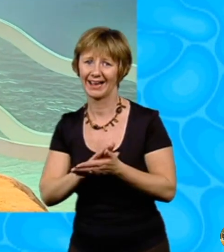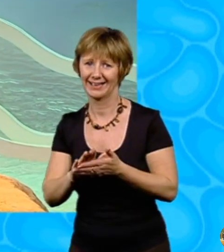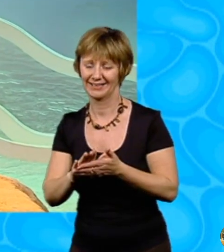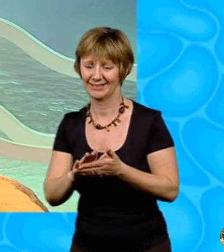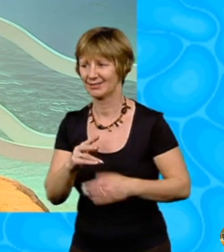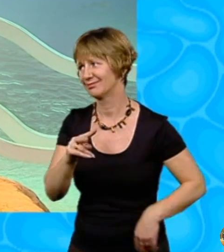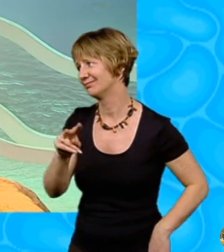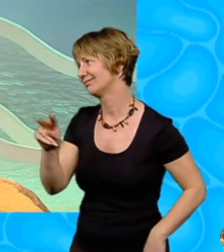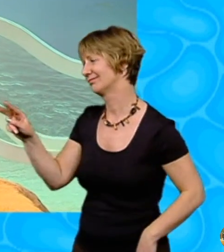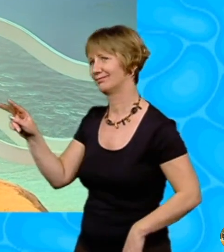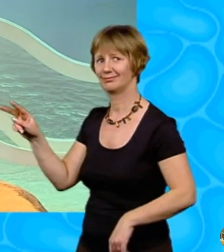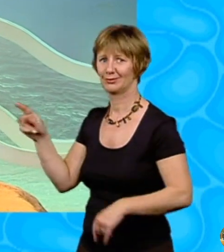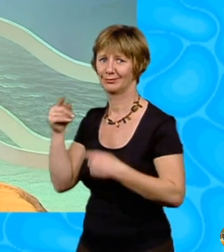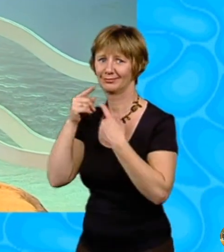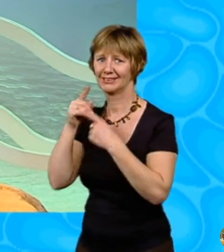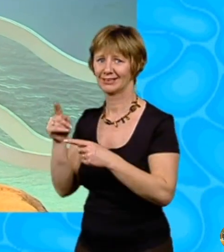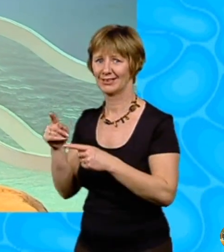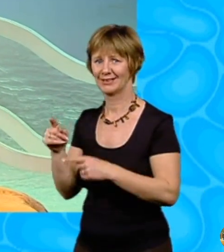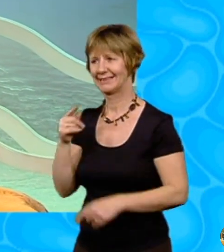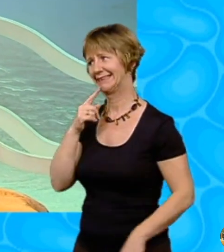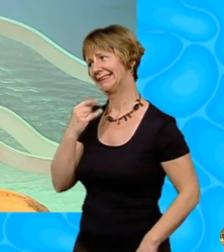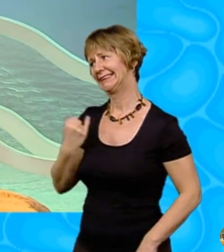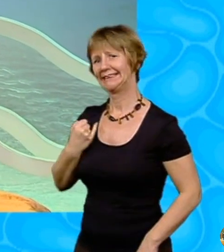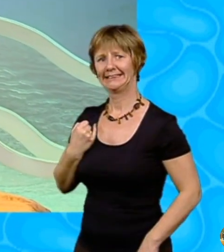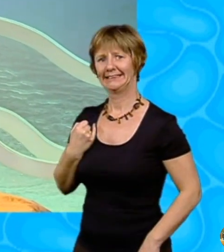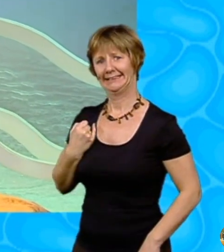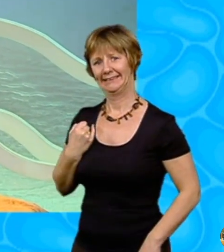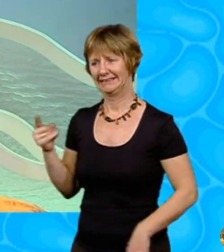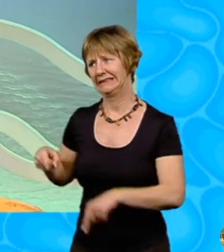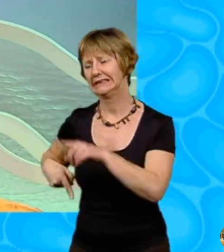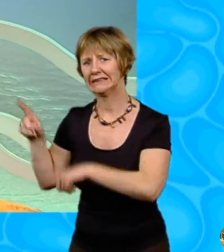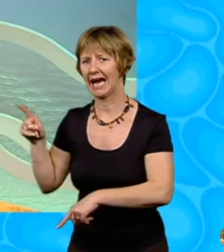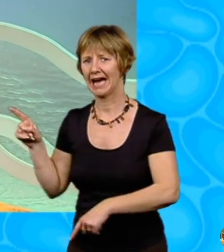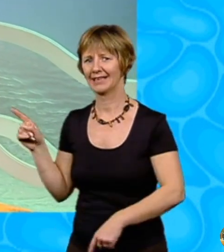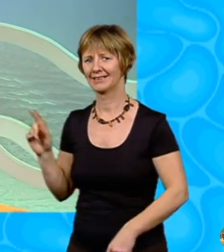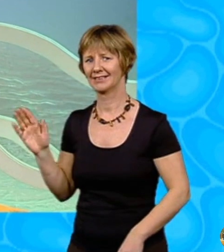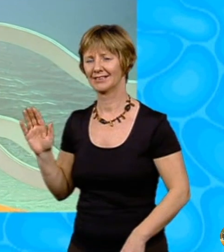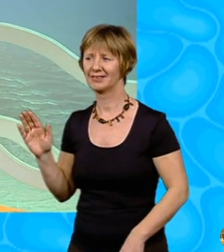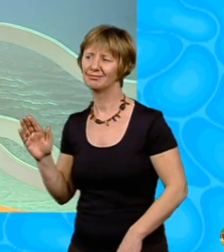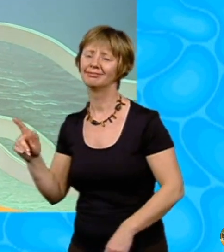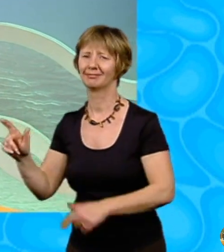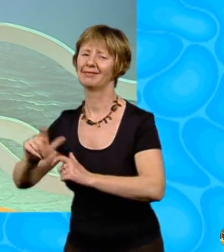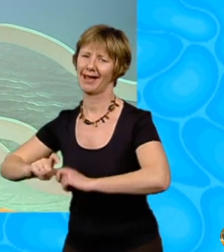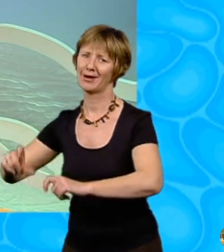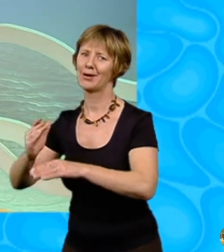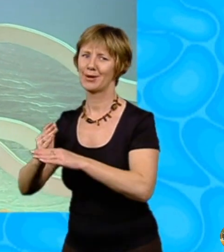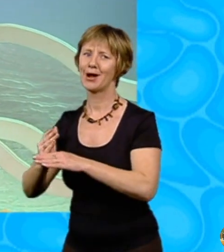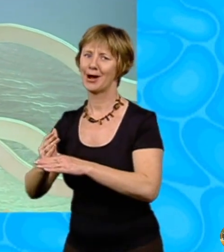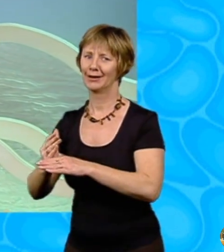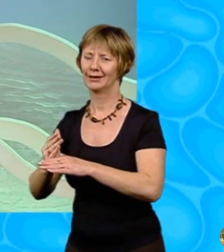I was rather too hasty in telling you to leave. You may have your job back, but only if you